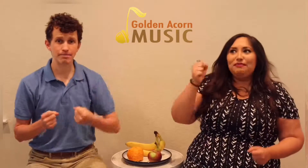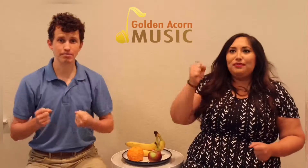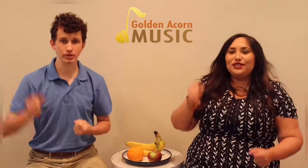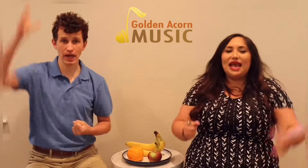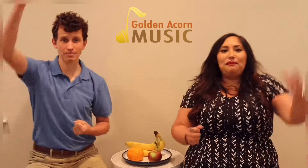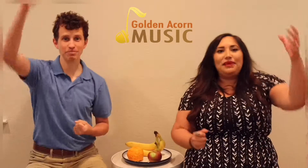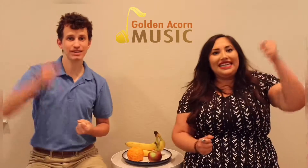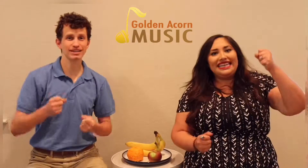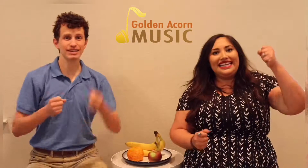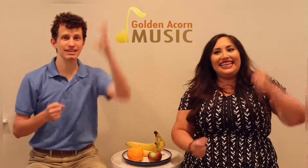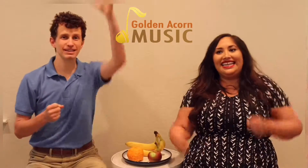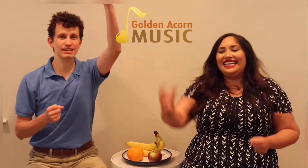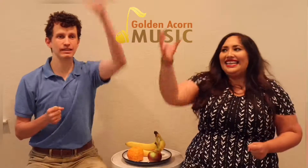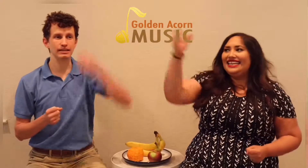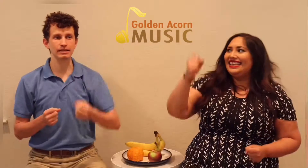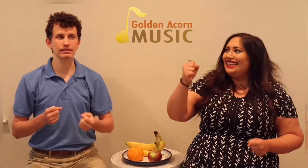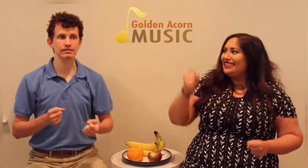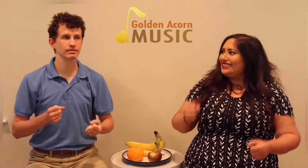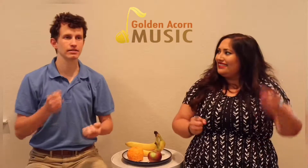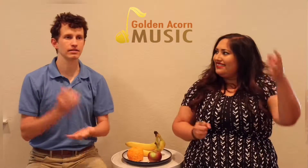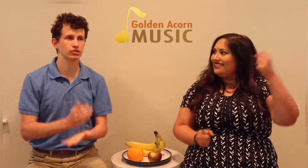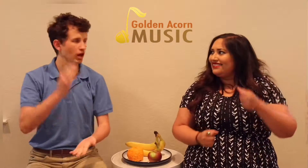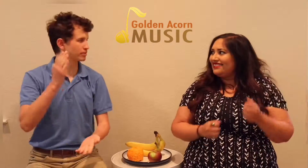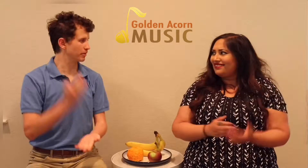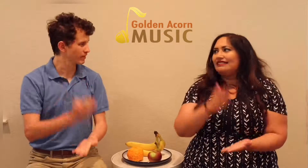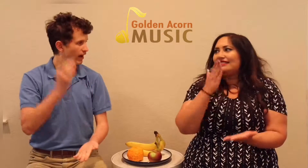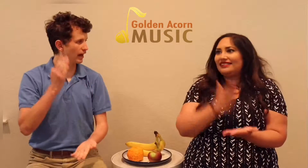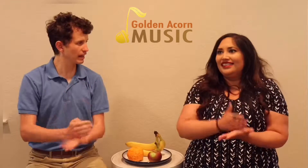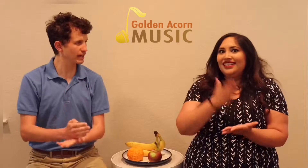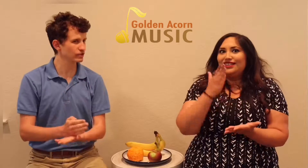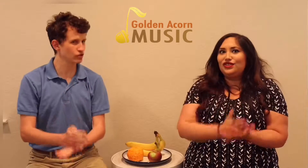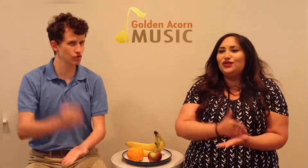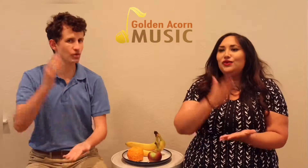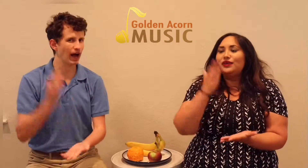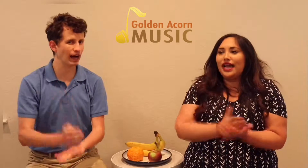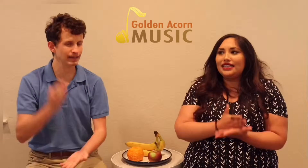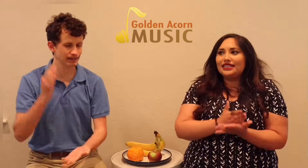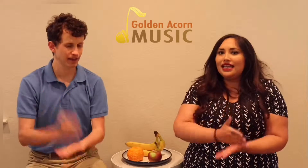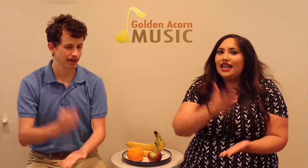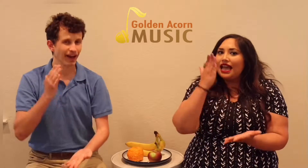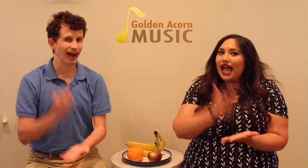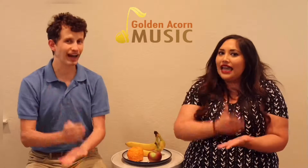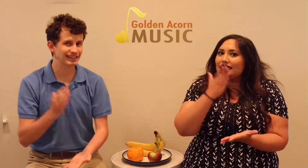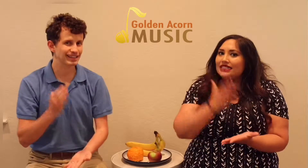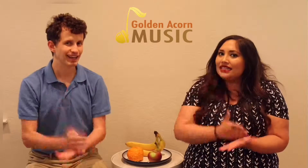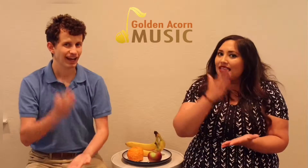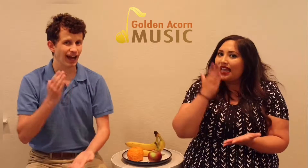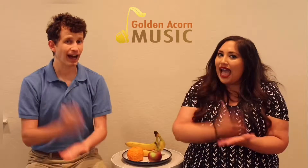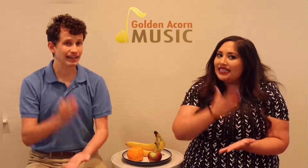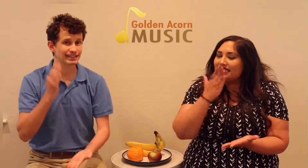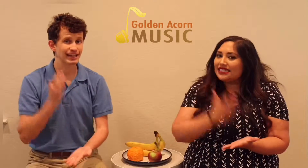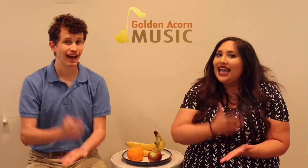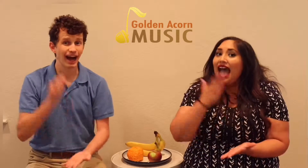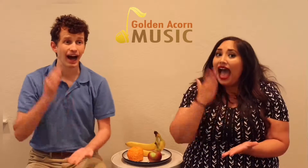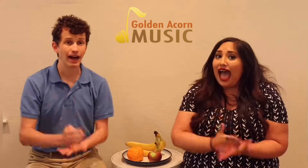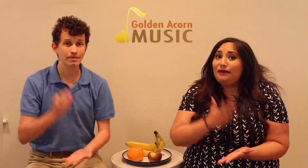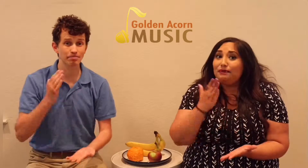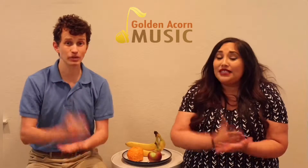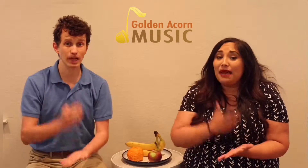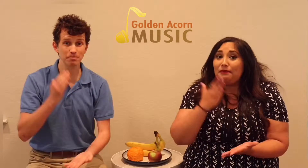Eples and bananas No, no, it's chop some. I like to bite, bite, bite Eples and